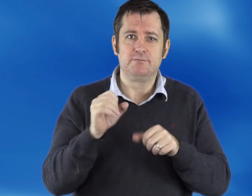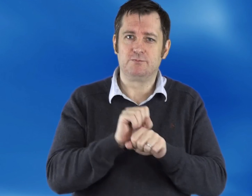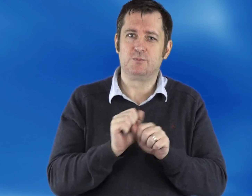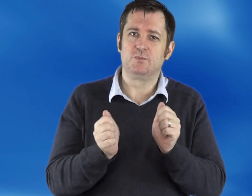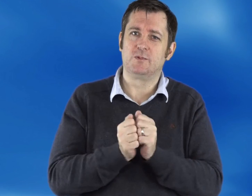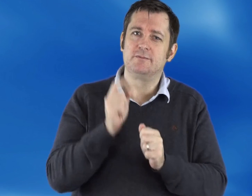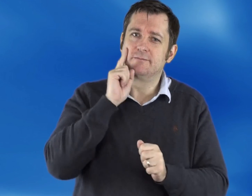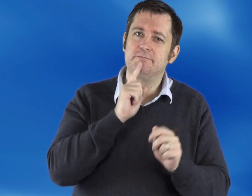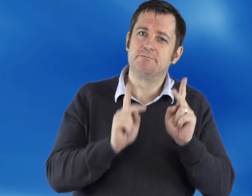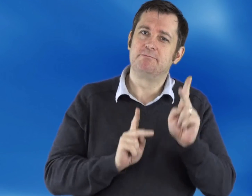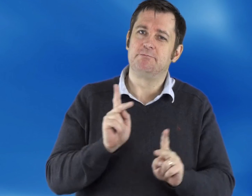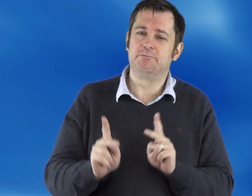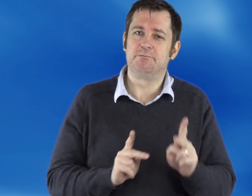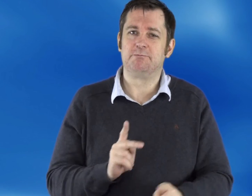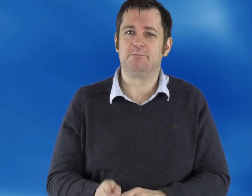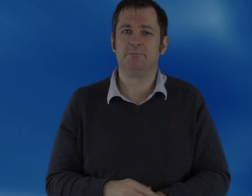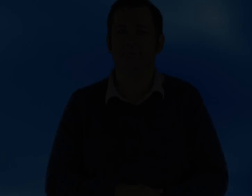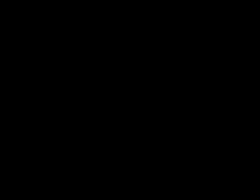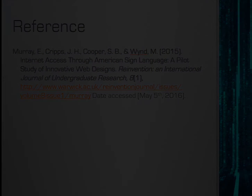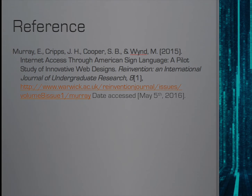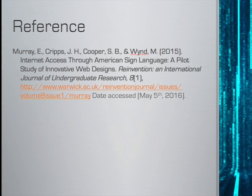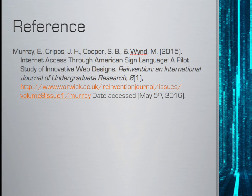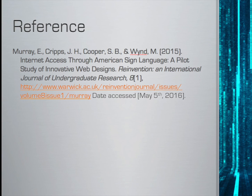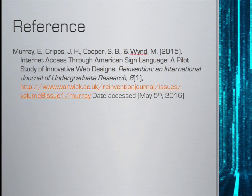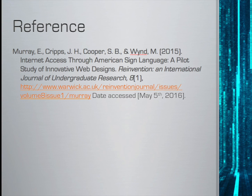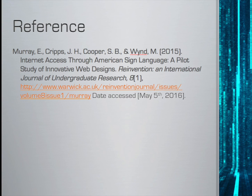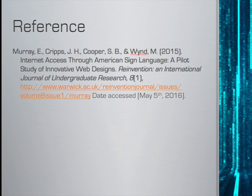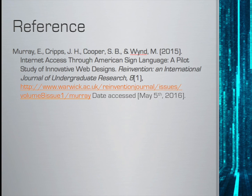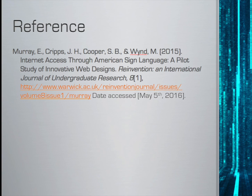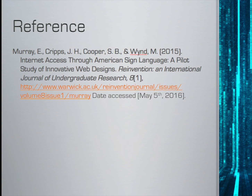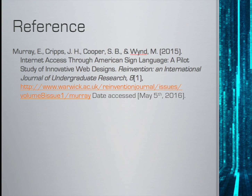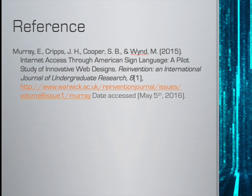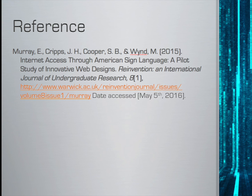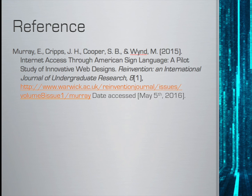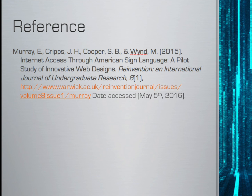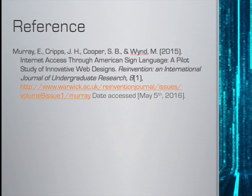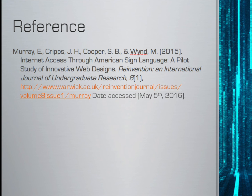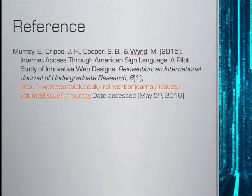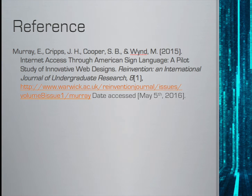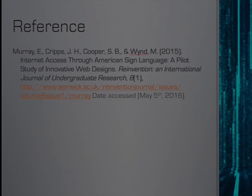It may be something to consider when working with deaf people in the future. I consider. We're going layer need the with with do So, I